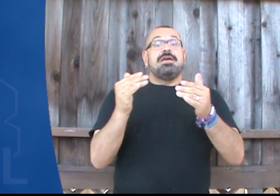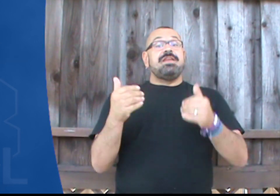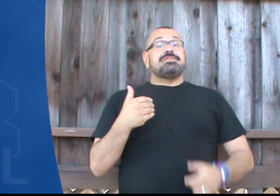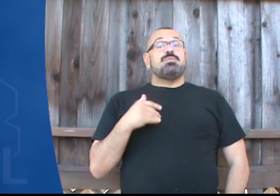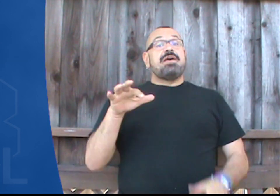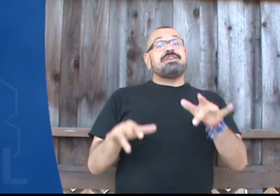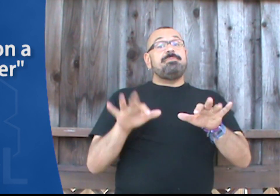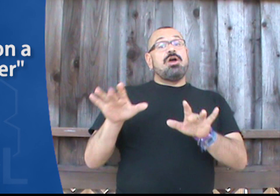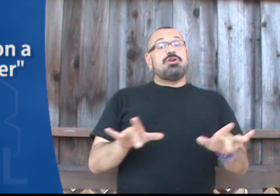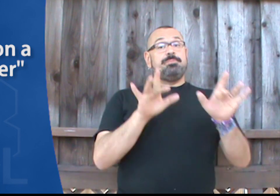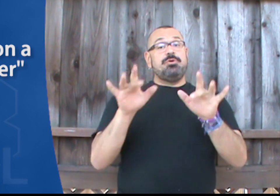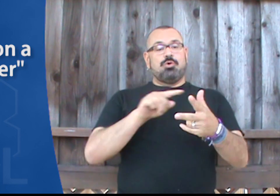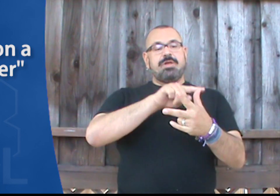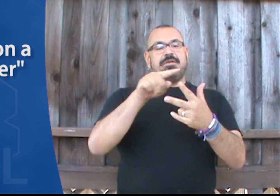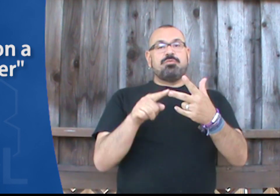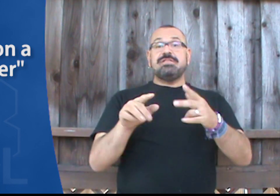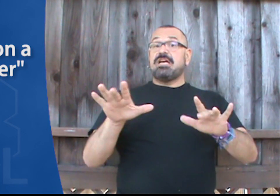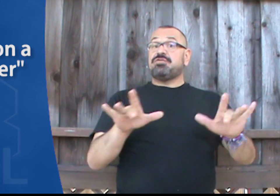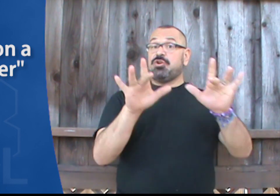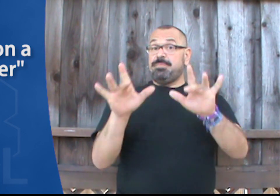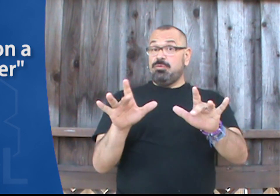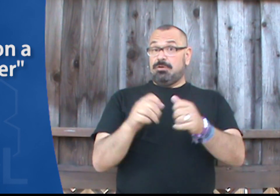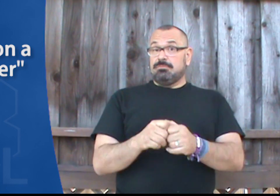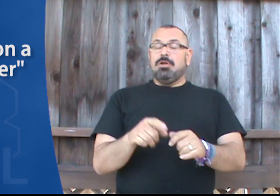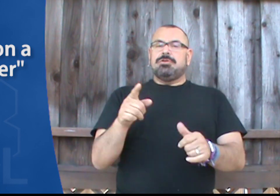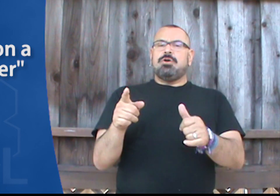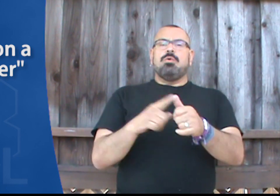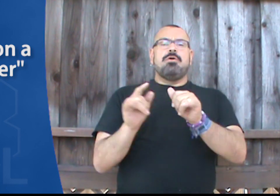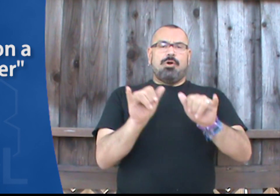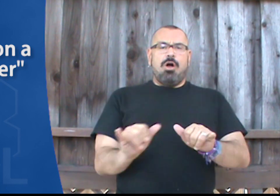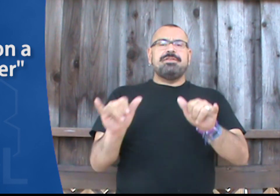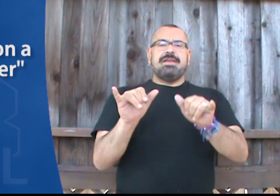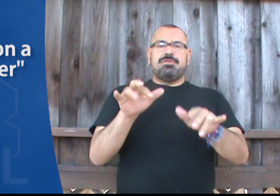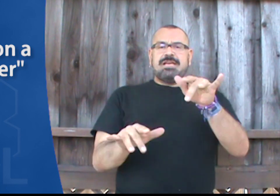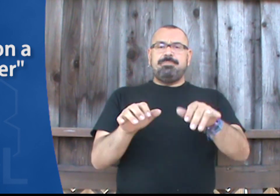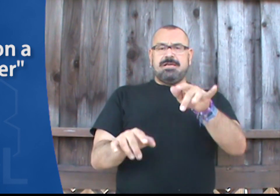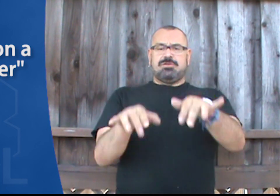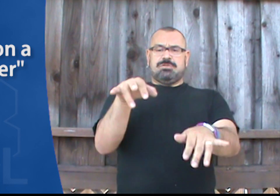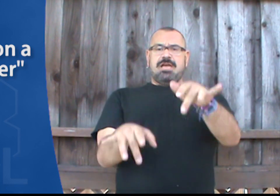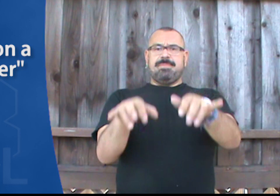Next, we have typing on a computer. We have three signs for computer. So, they're all the same for typing. So, typing.